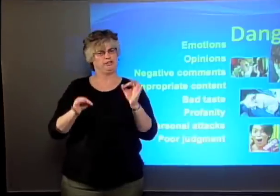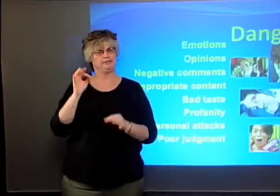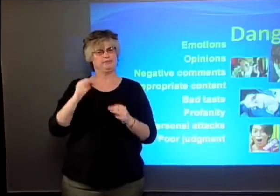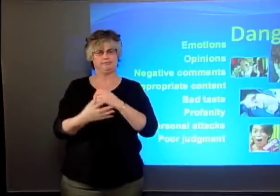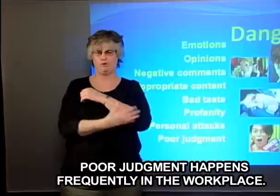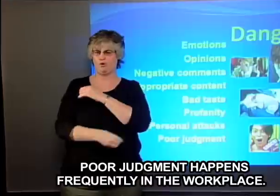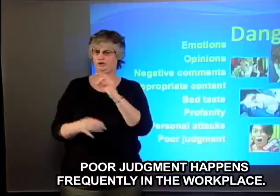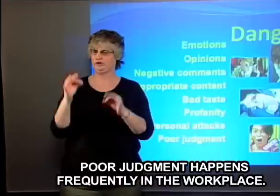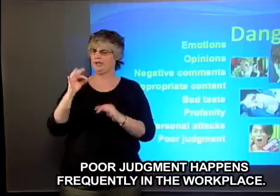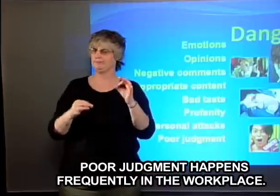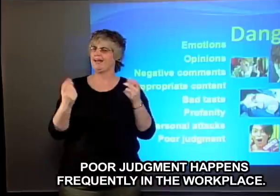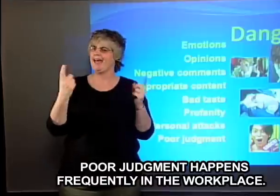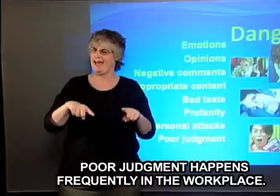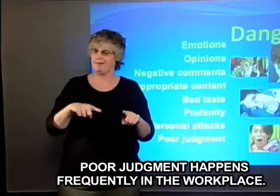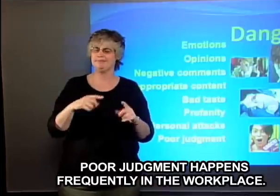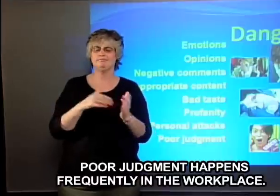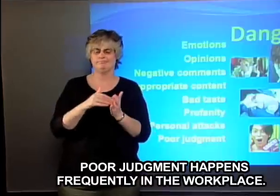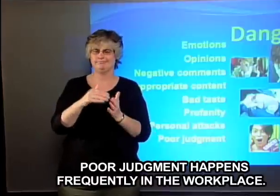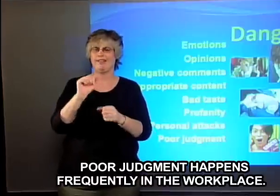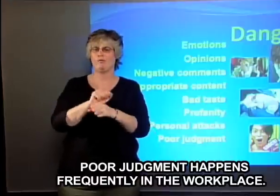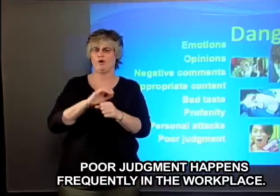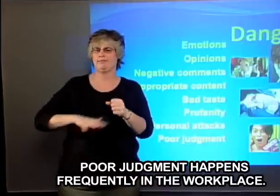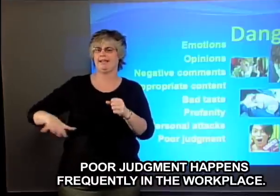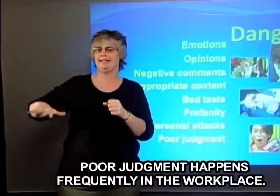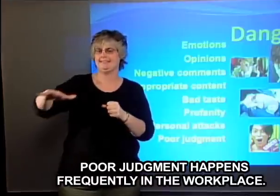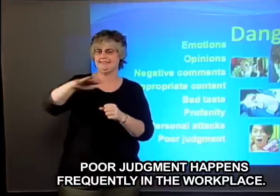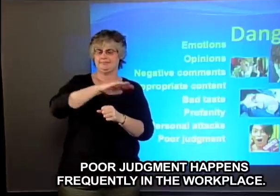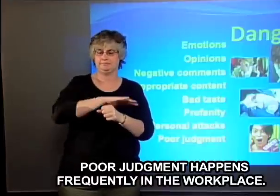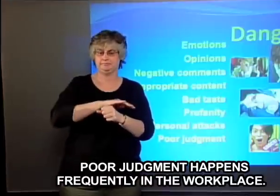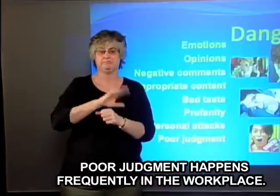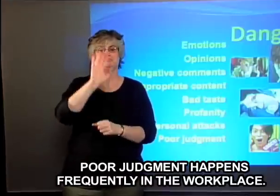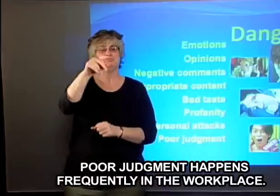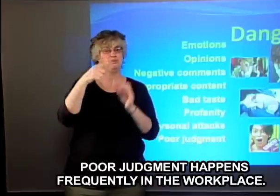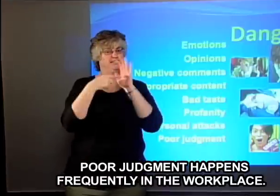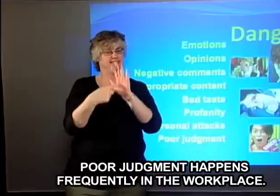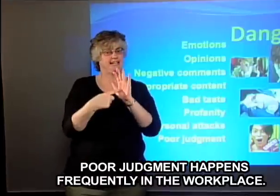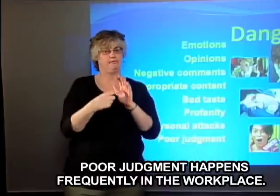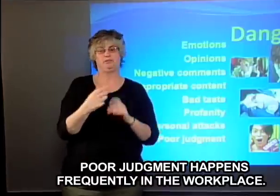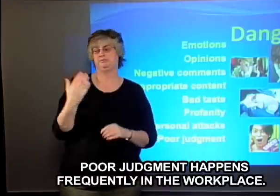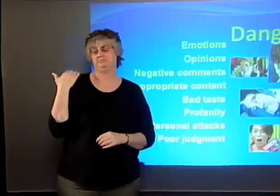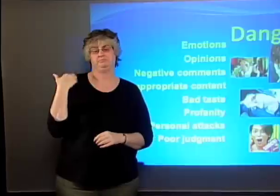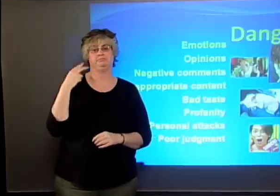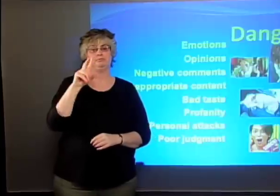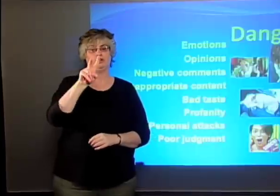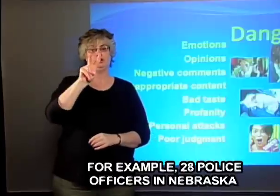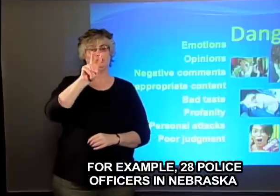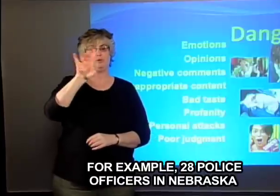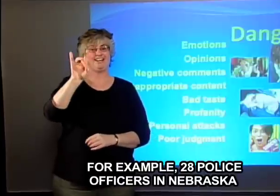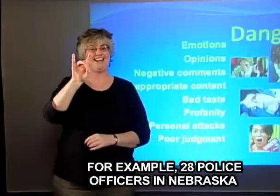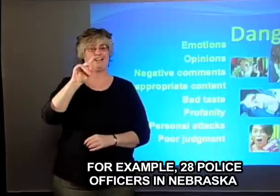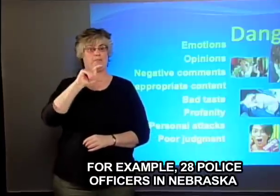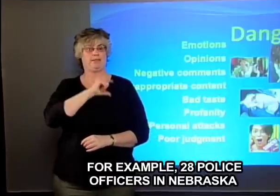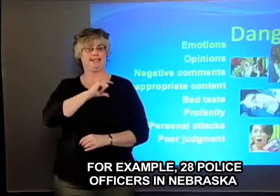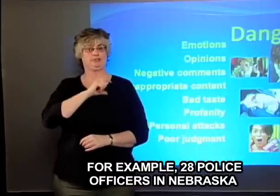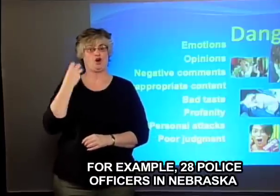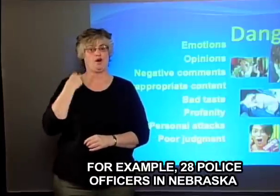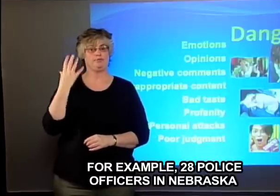Poor judgment happens frequently in the workplace. For example, 28 police